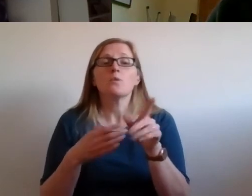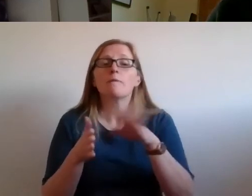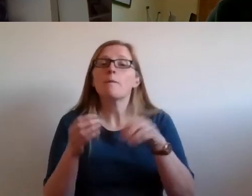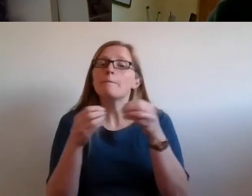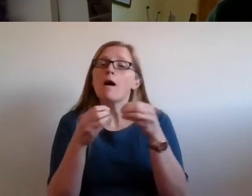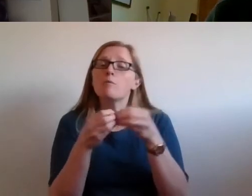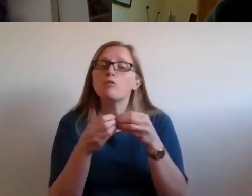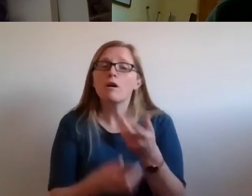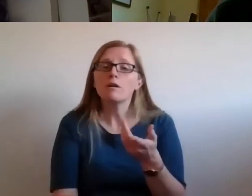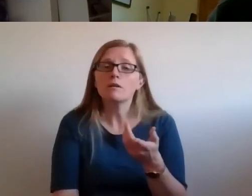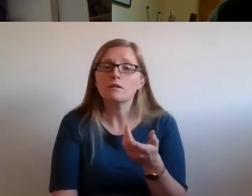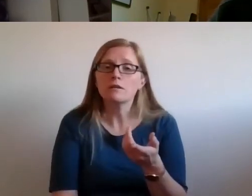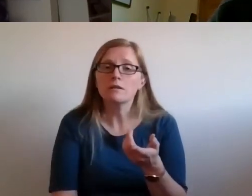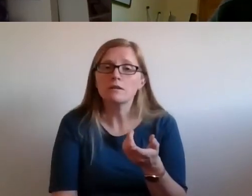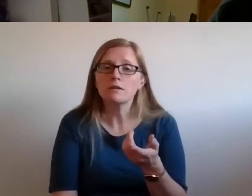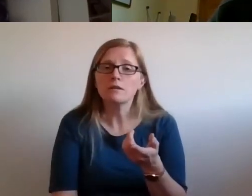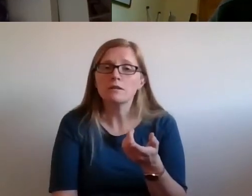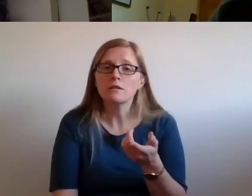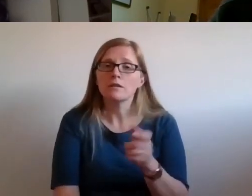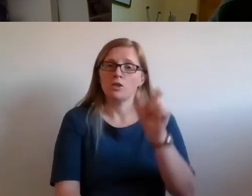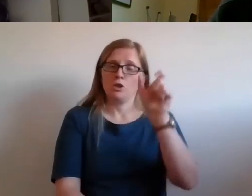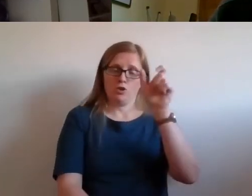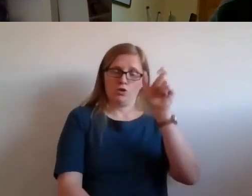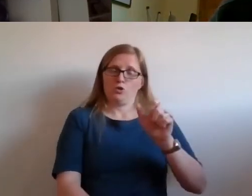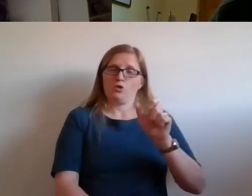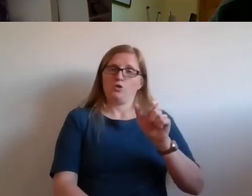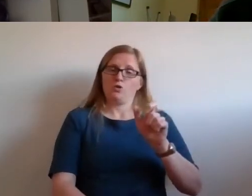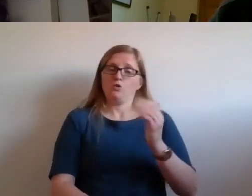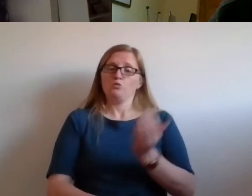What if any opposition is there to a human rights approach in Scotland?